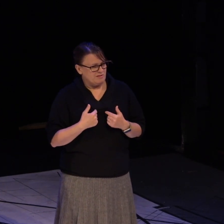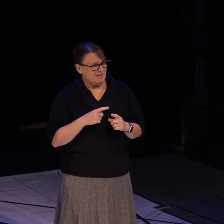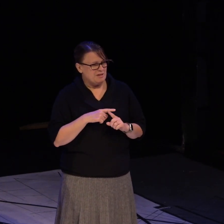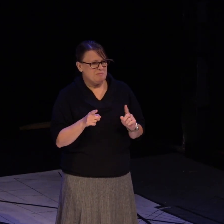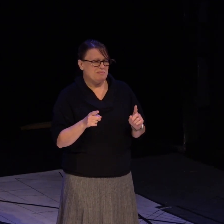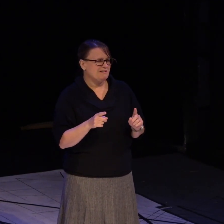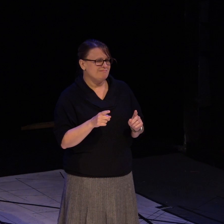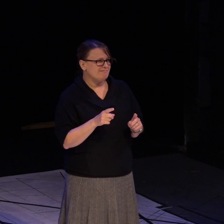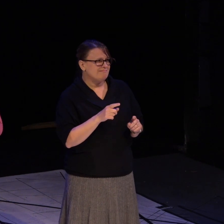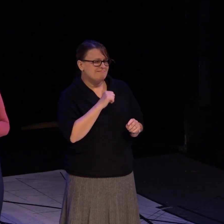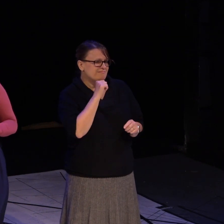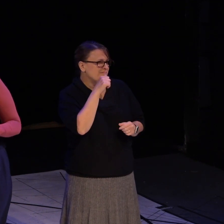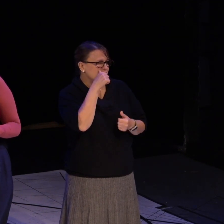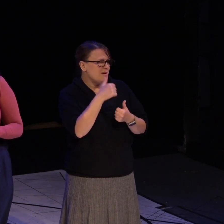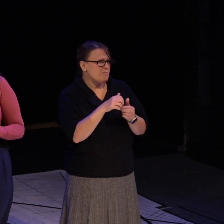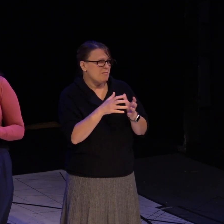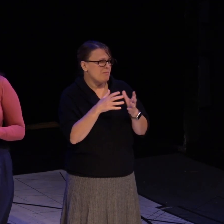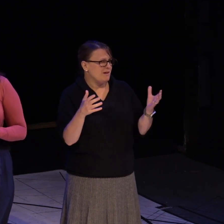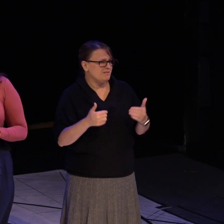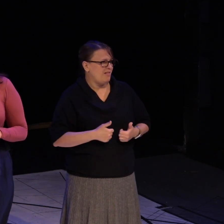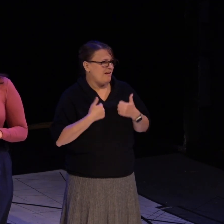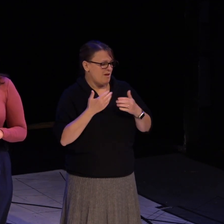not having epilepsy.